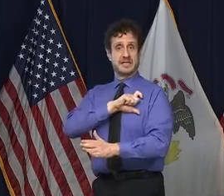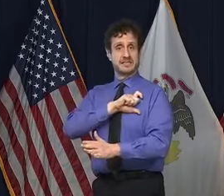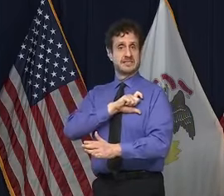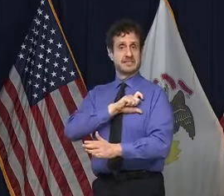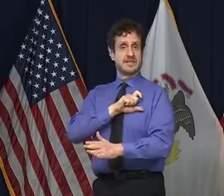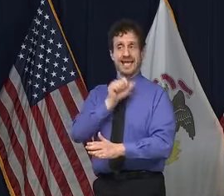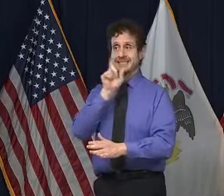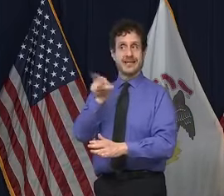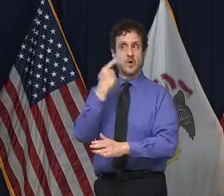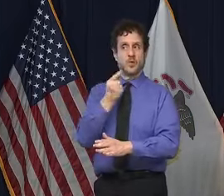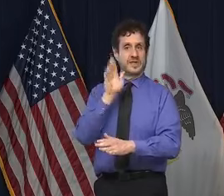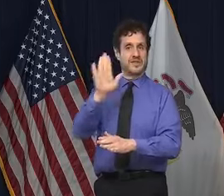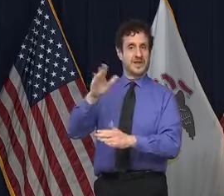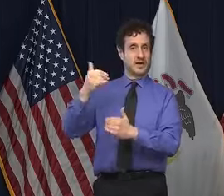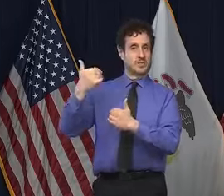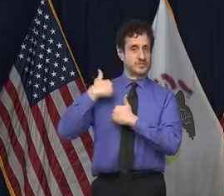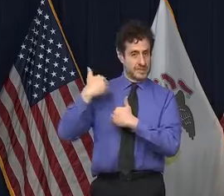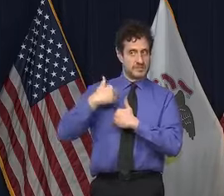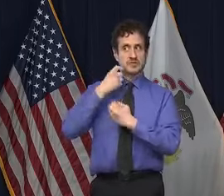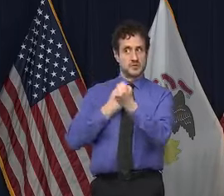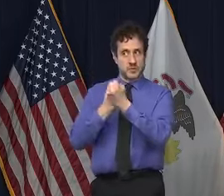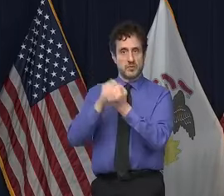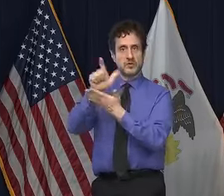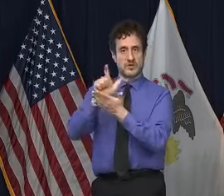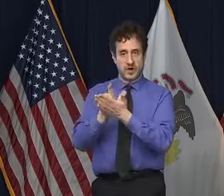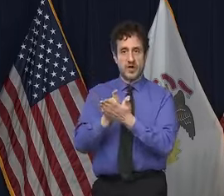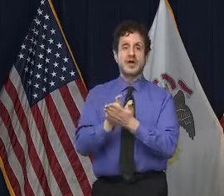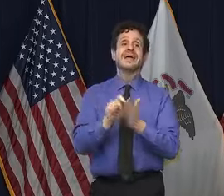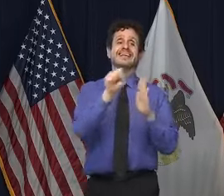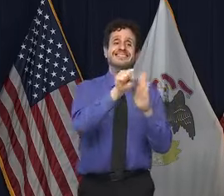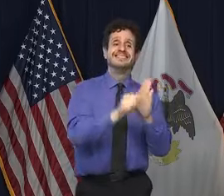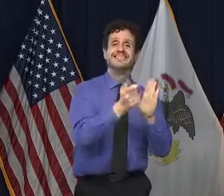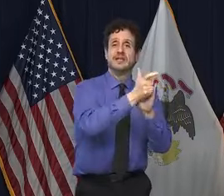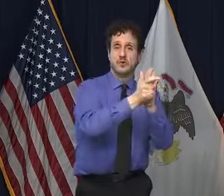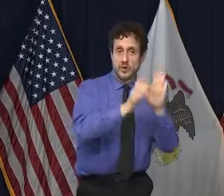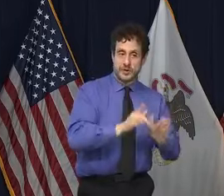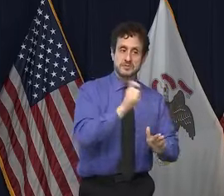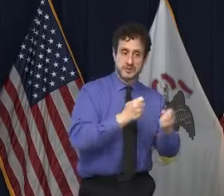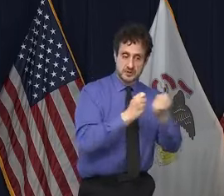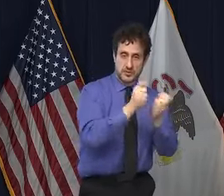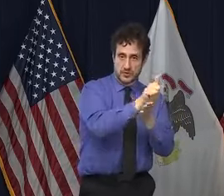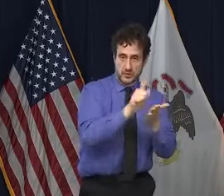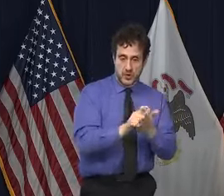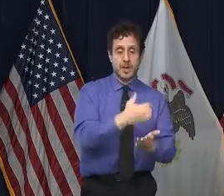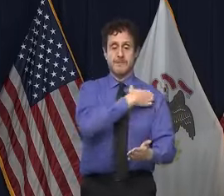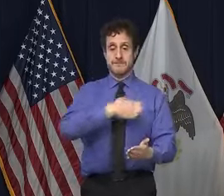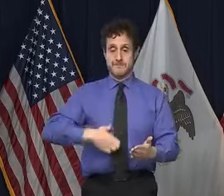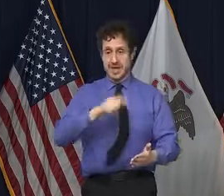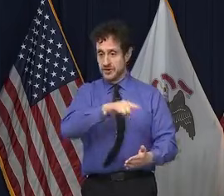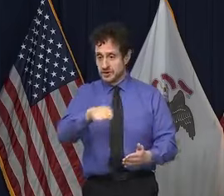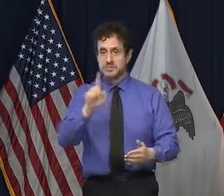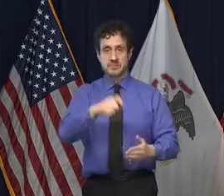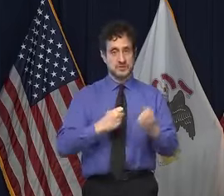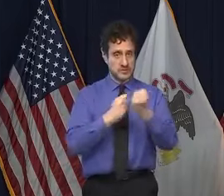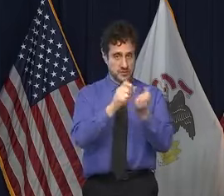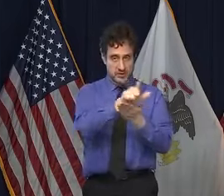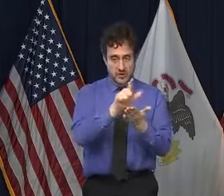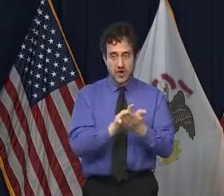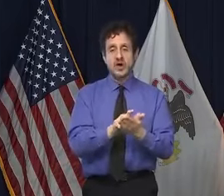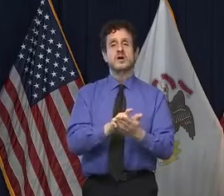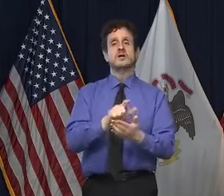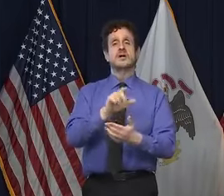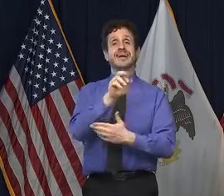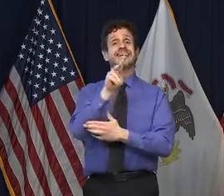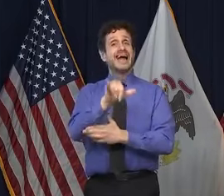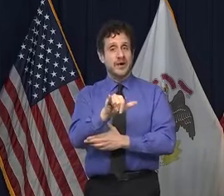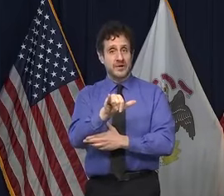That's the job of state's attorneys. That's the job of local law enforcement. It's the job of mayors and city councils and county executives and